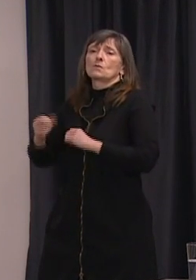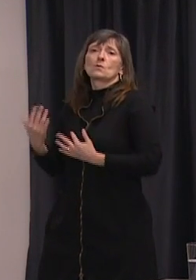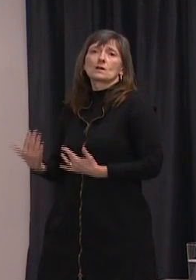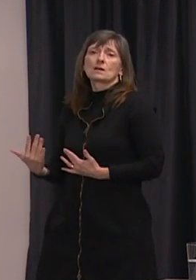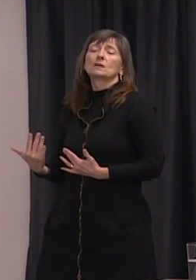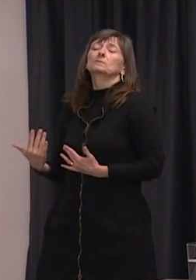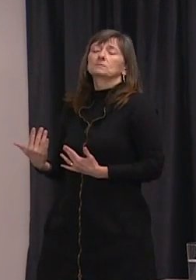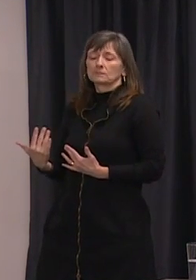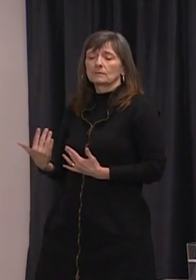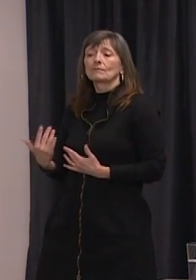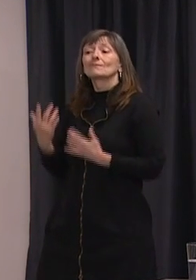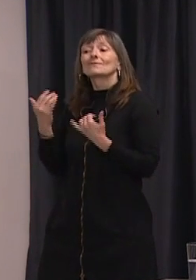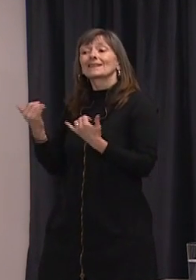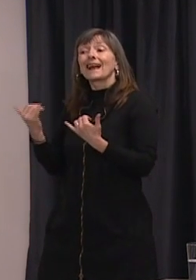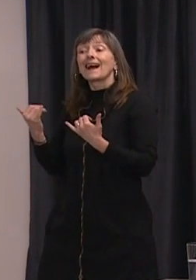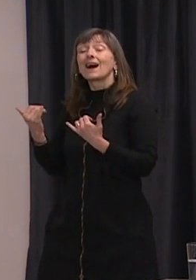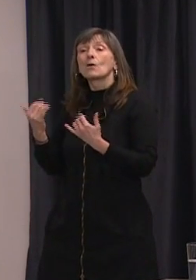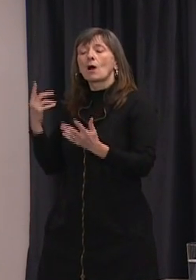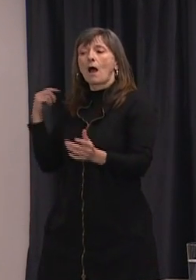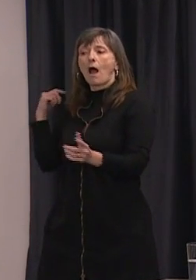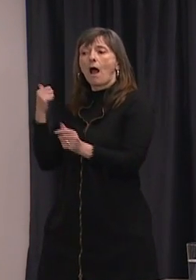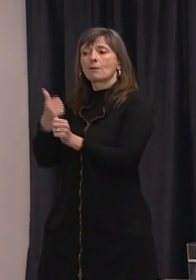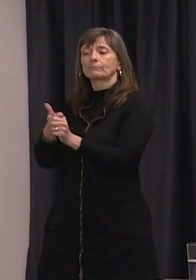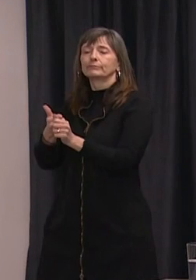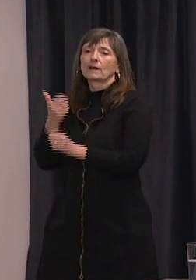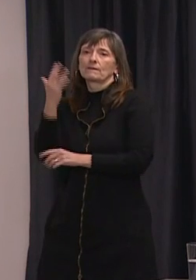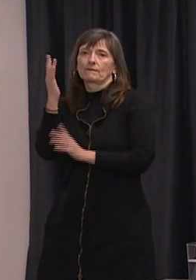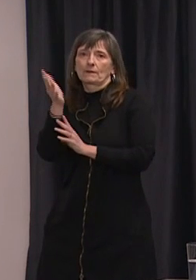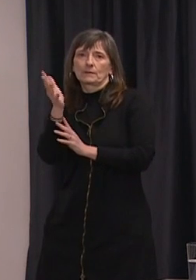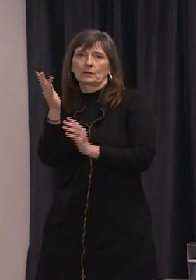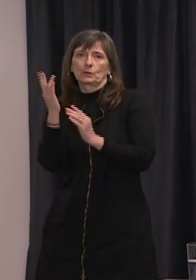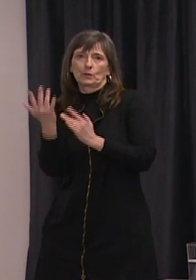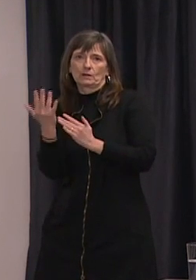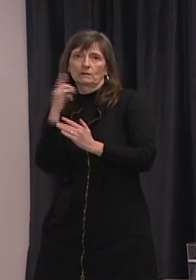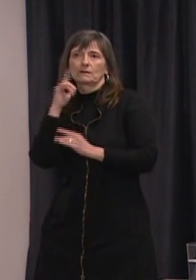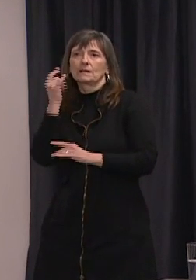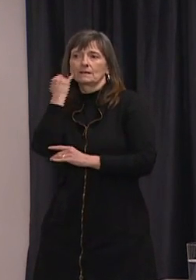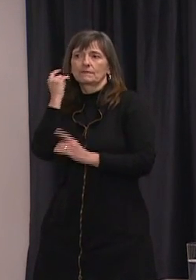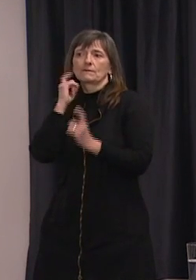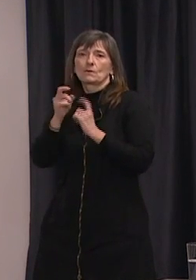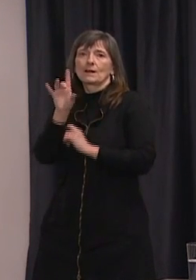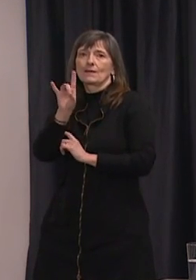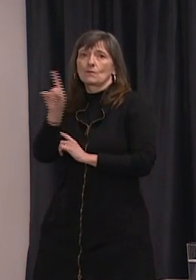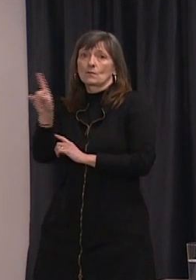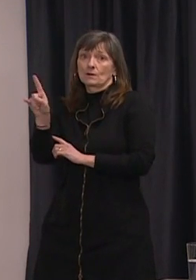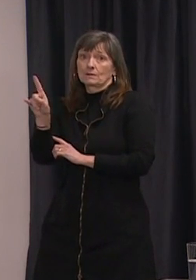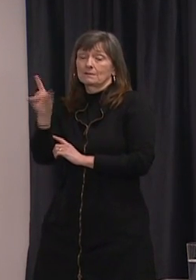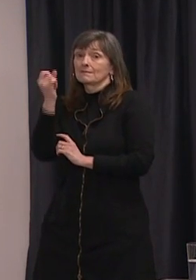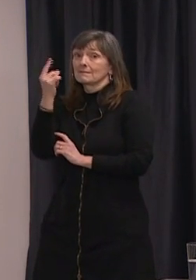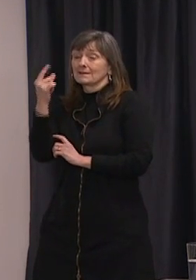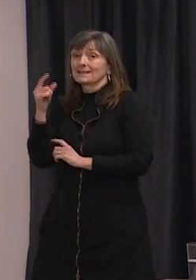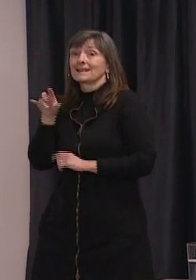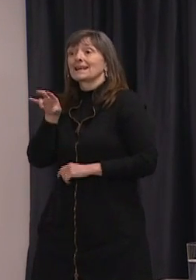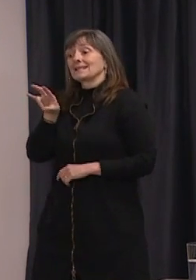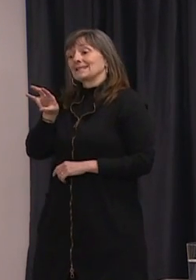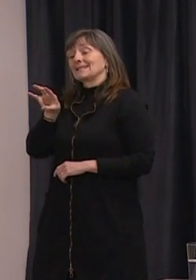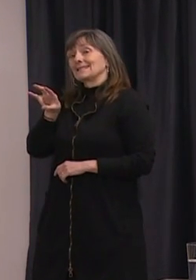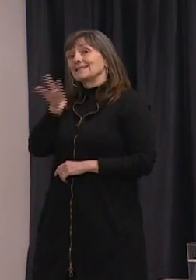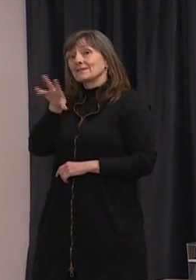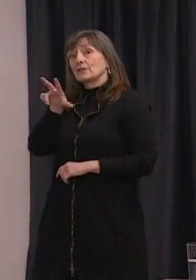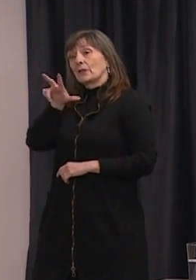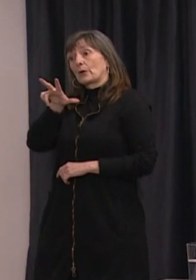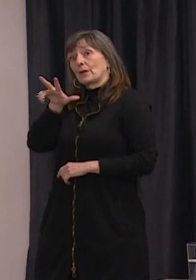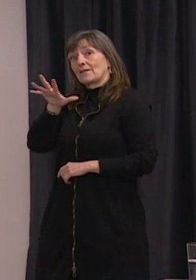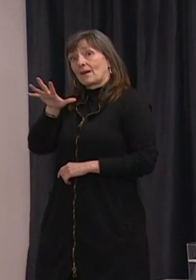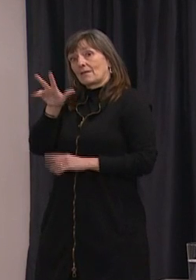Right now, there is a five-minute wait to get your call answered by 811, and there are 735 people waiting to hear back from